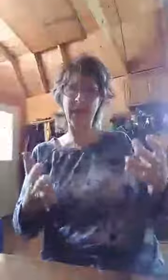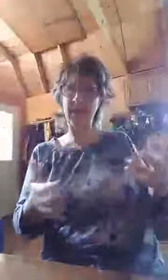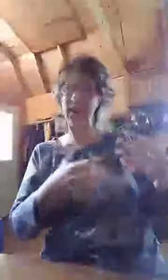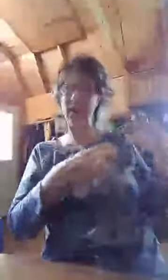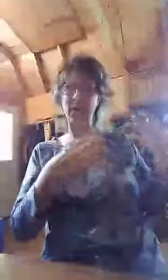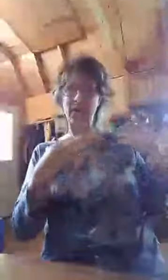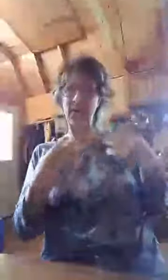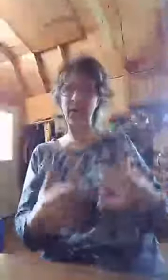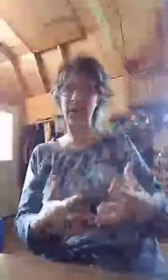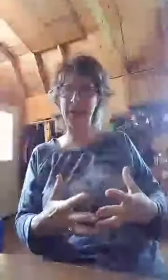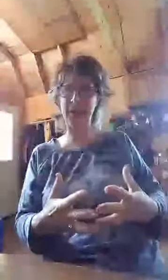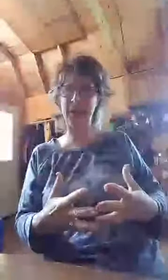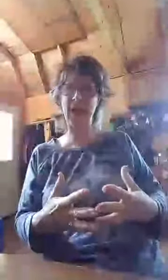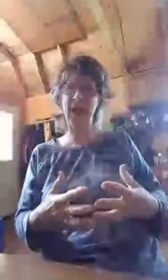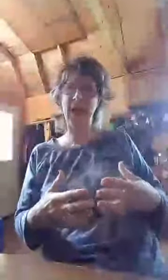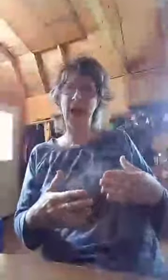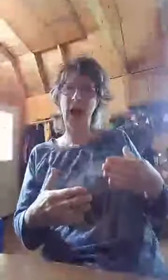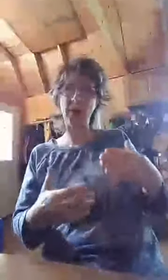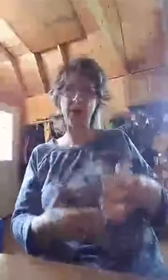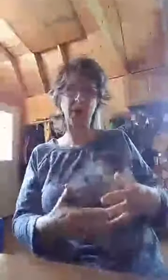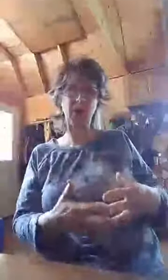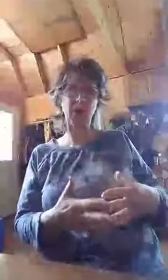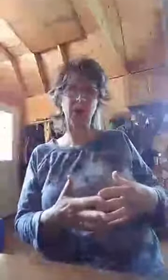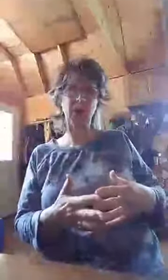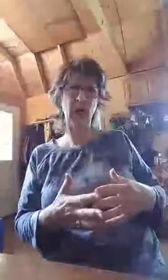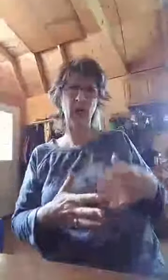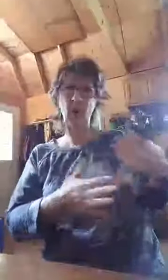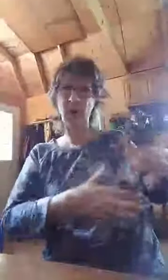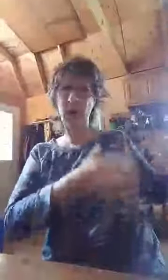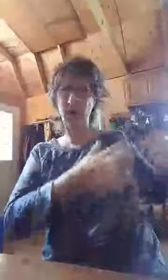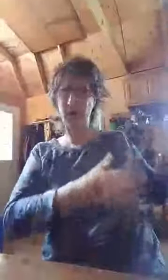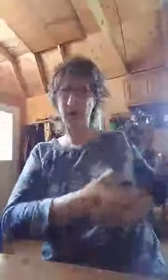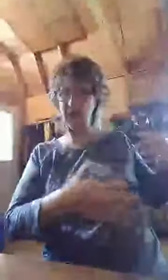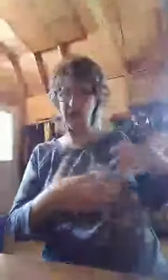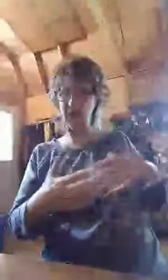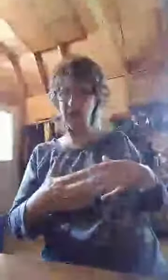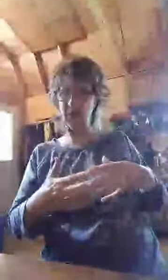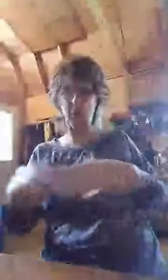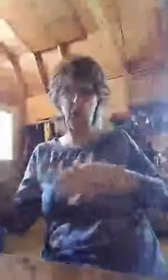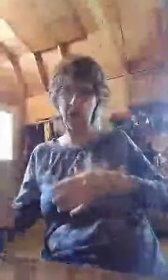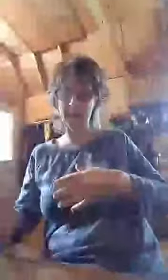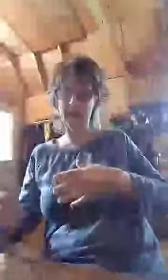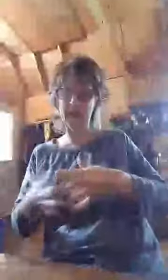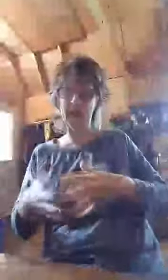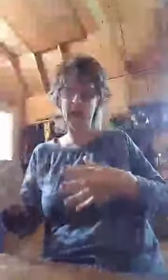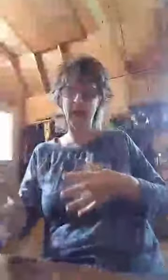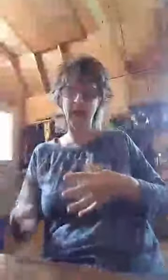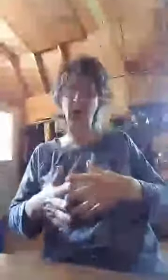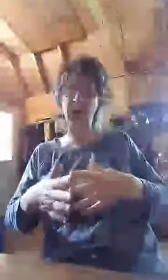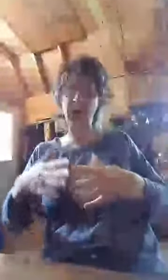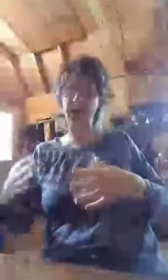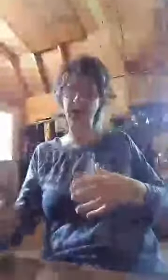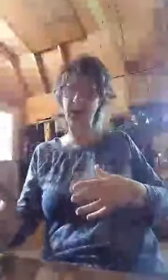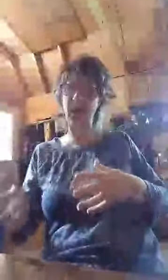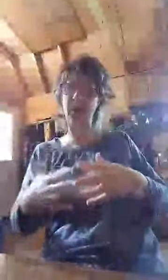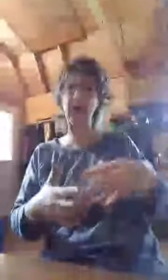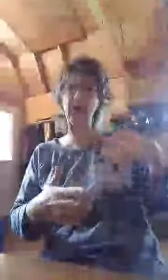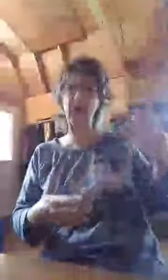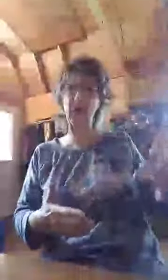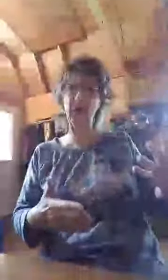in tongues, the Holy Spirit reminded me, I've been searching, um, why I have a particular problem in an area and why it hasn't been solved and going to court